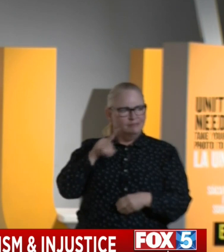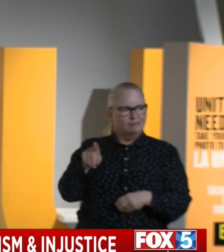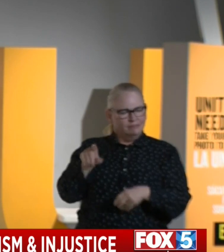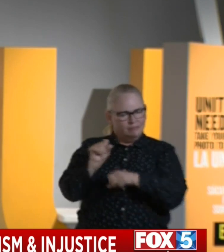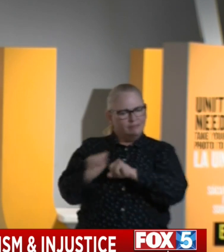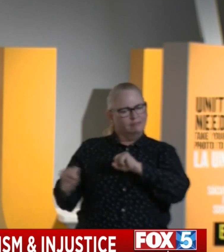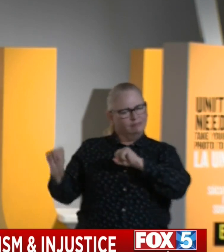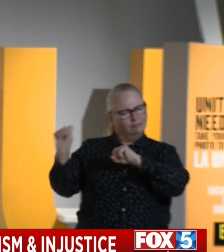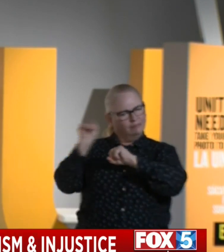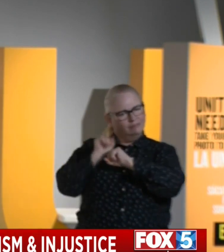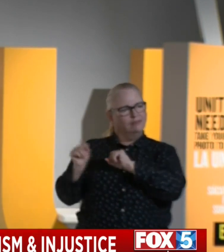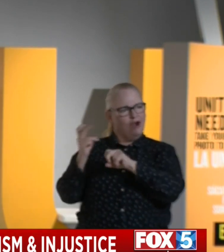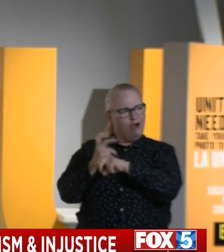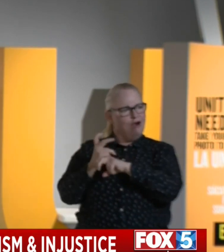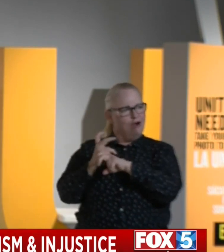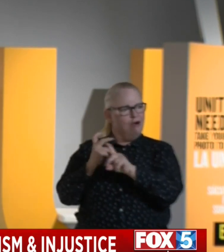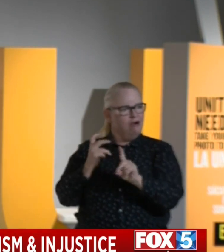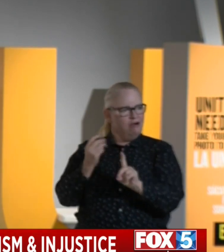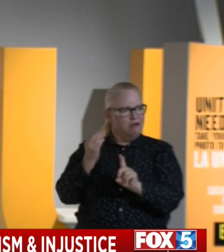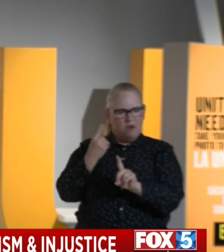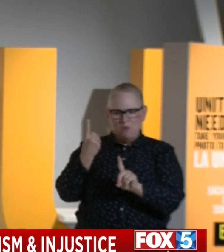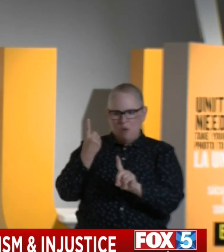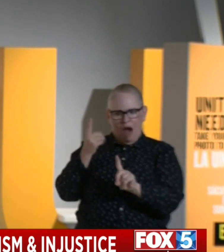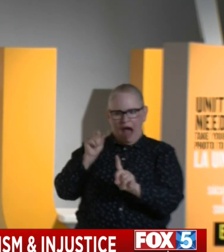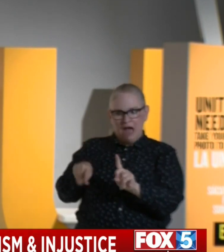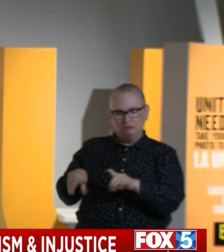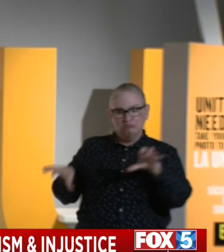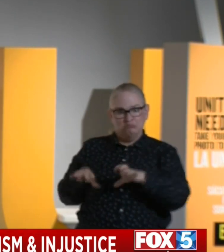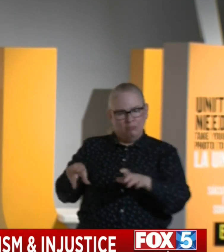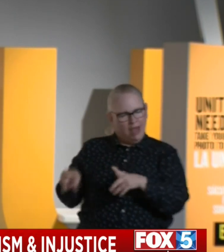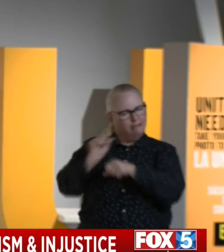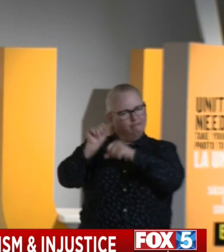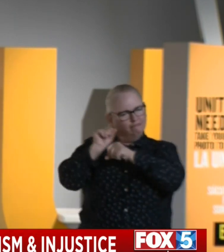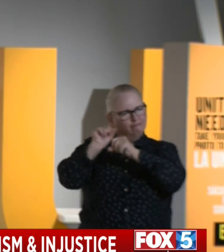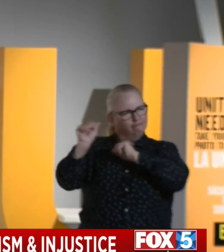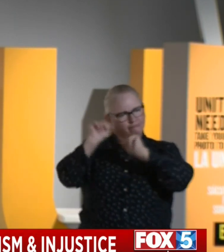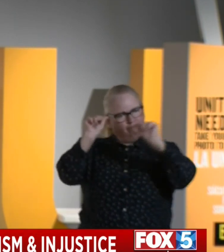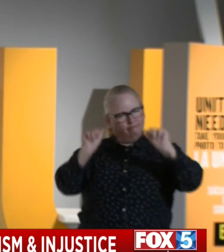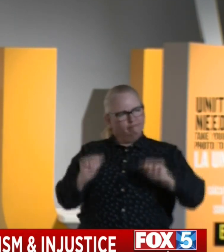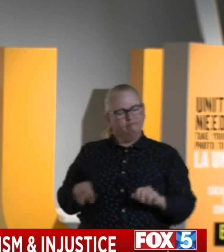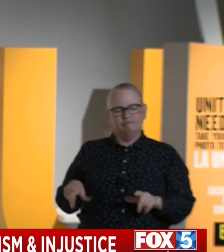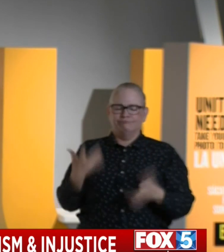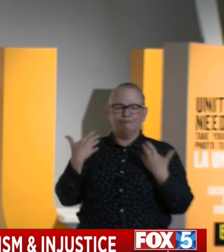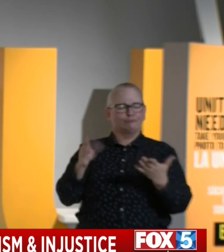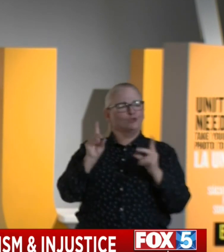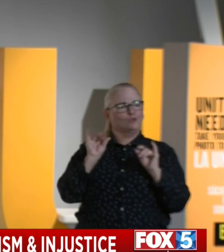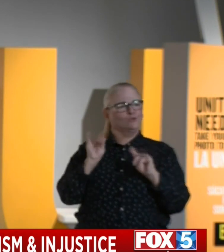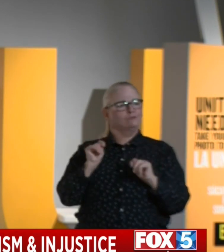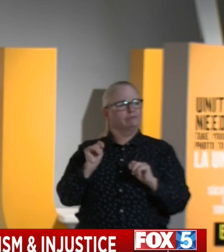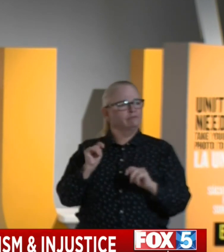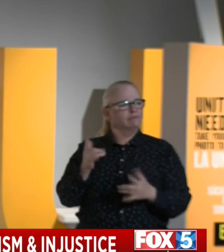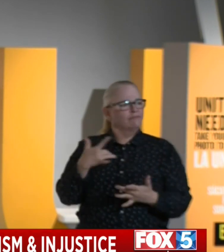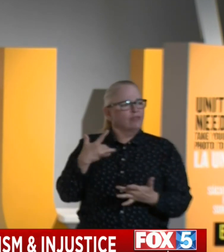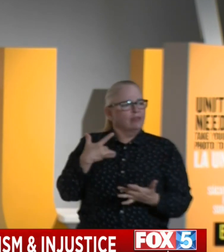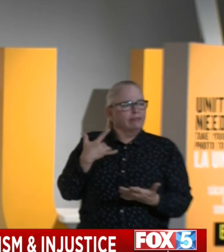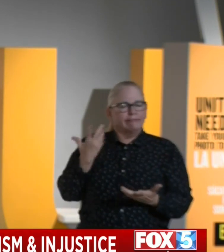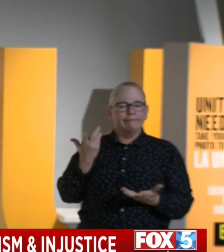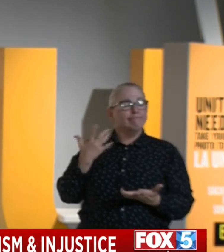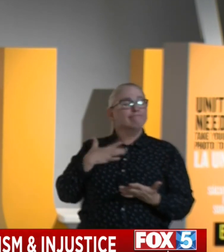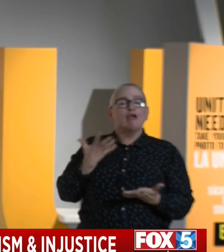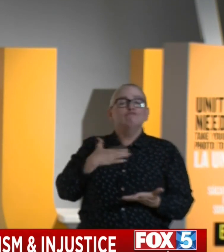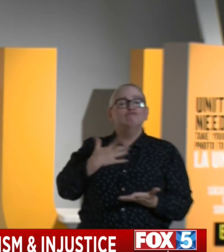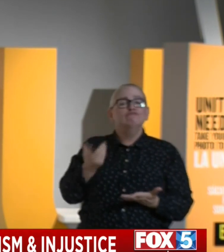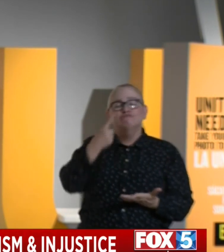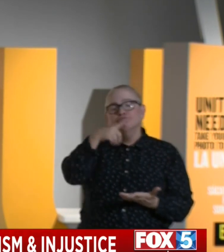hours and hours. No one asked her to do it. It was just an act of random kindness and a recognition